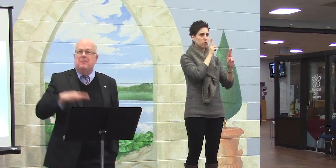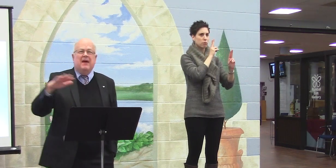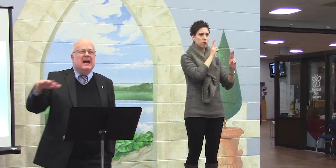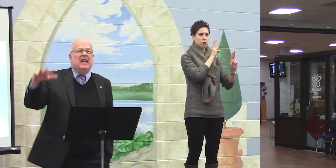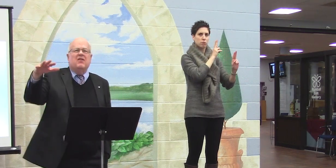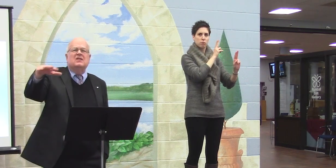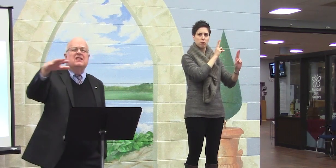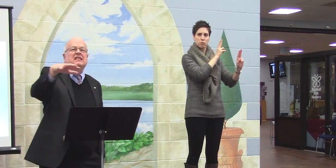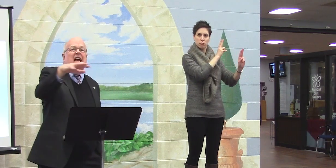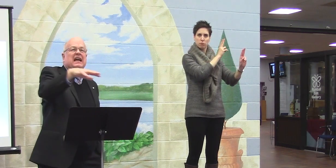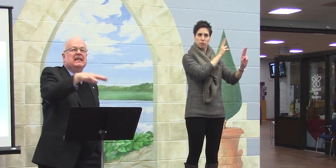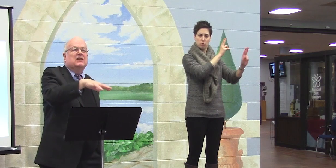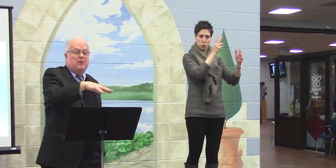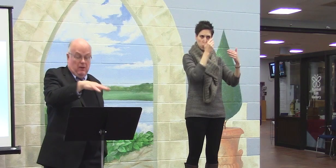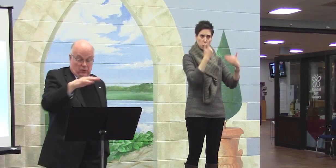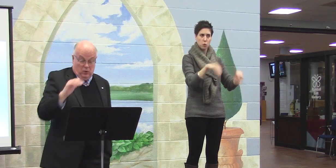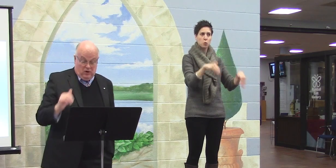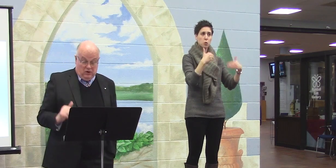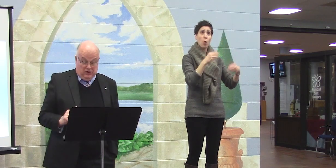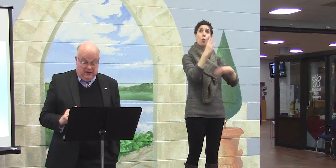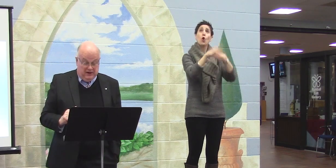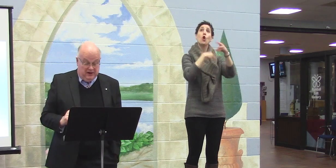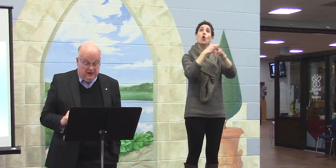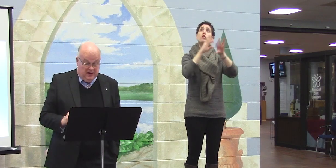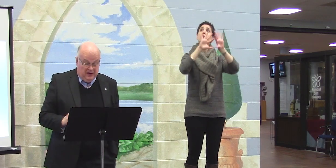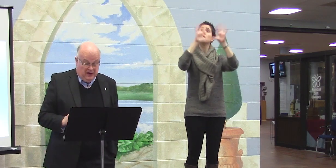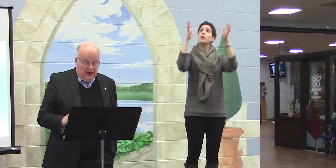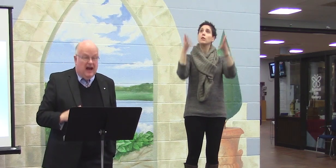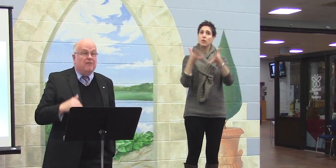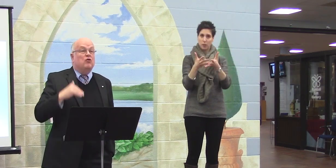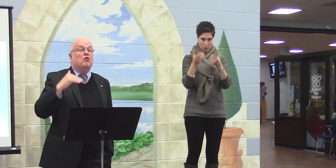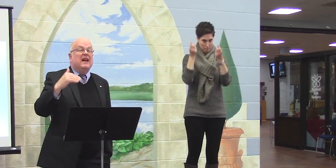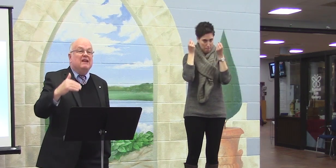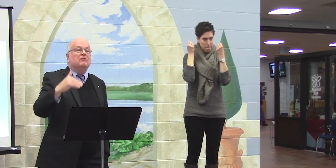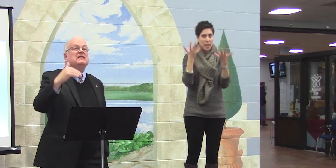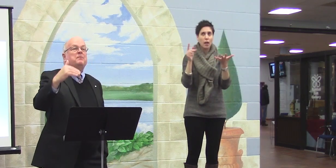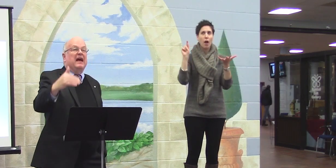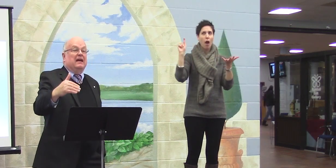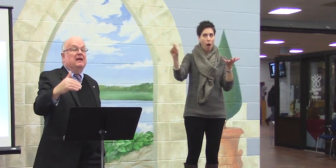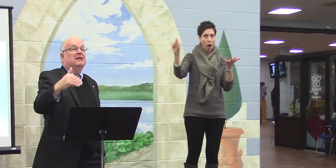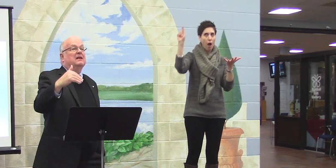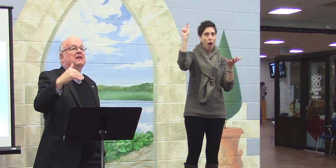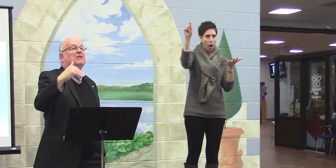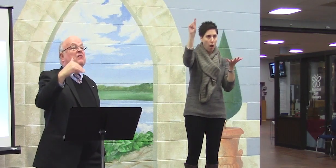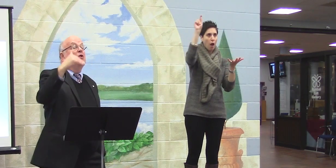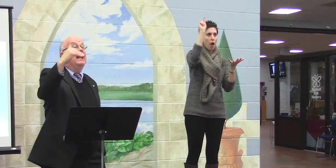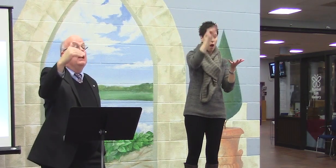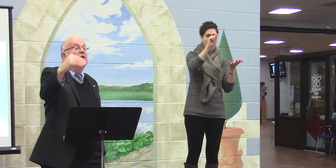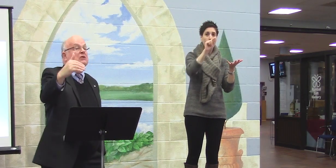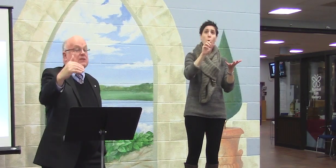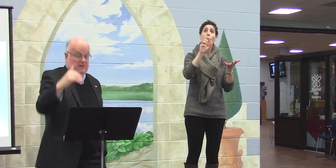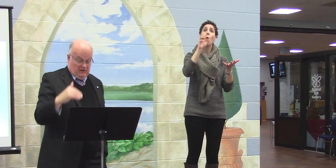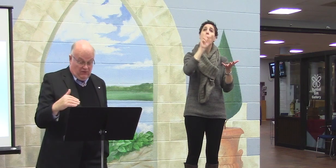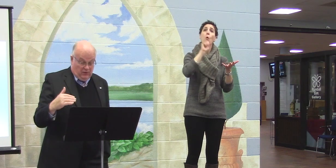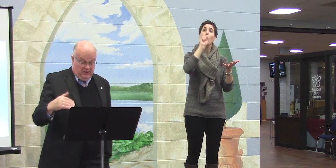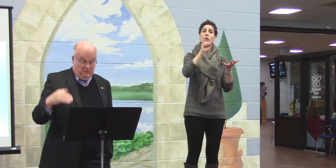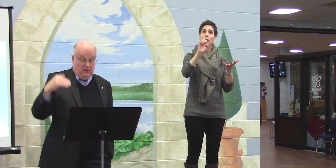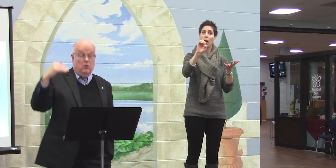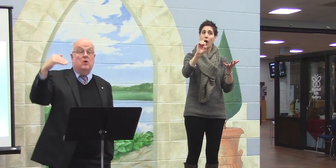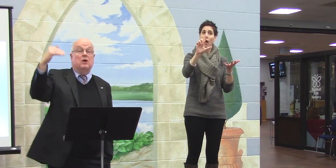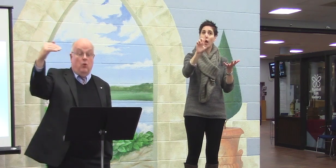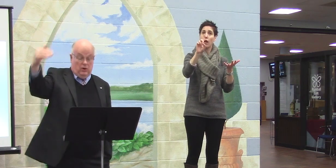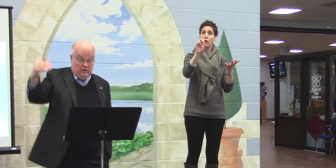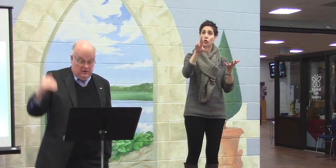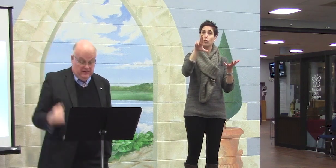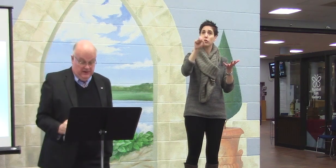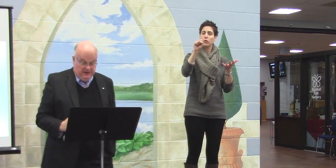Many other societies around the world have great respect for elders, for people